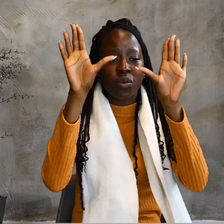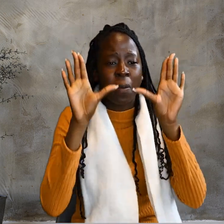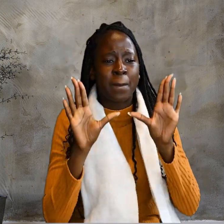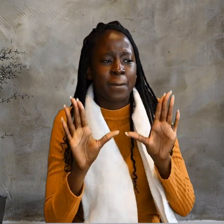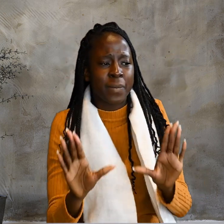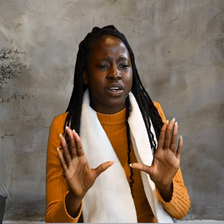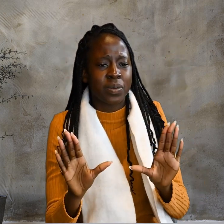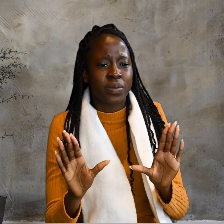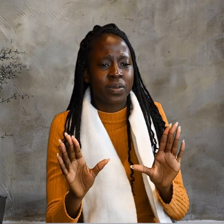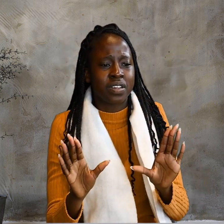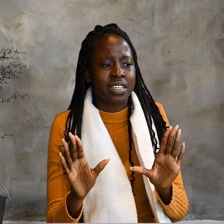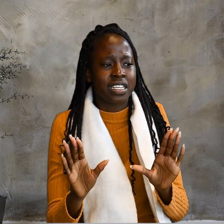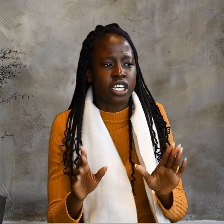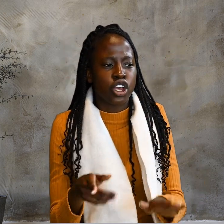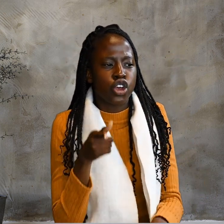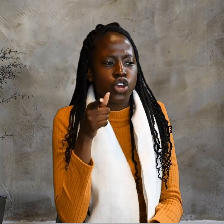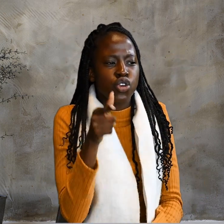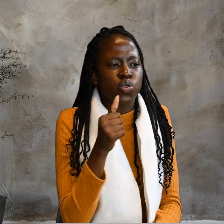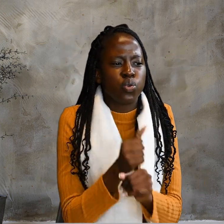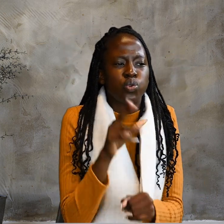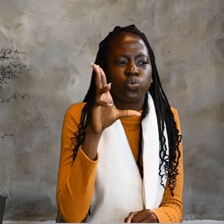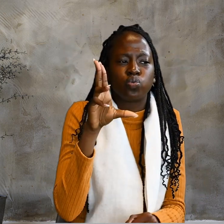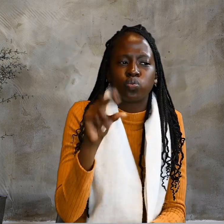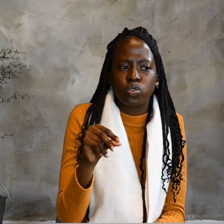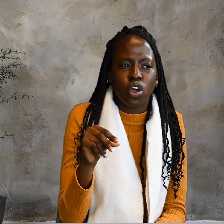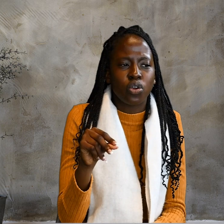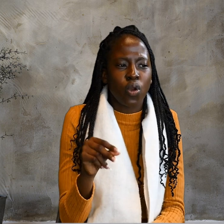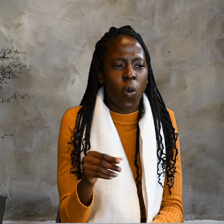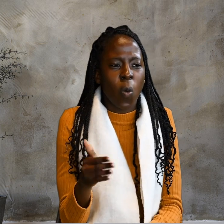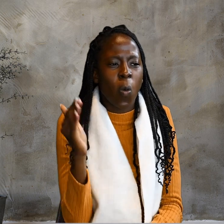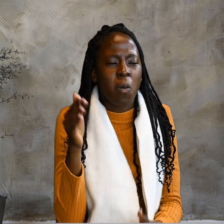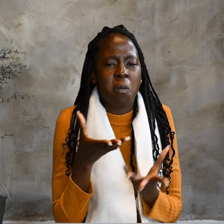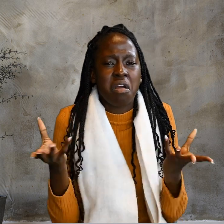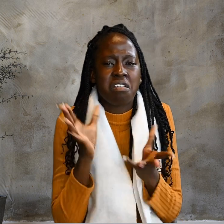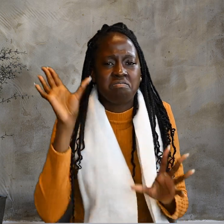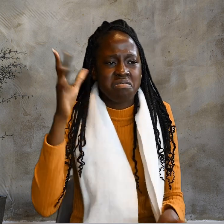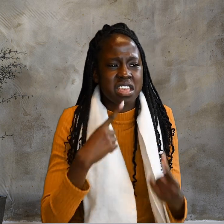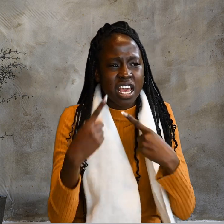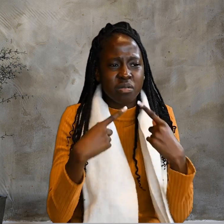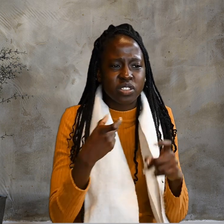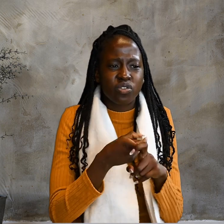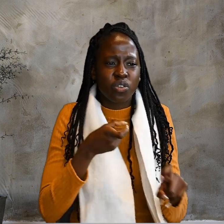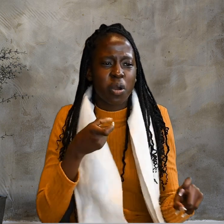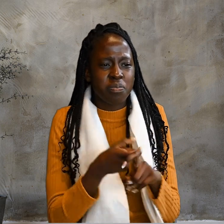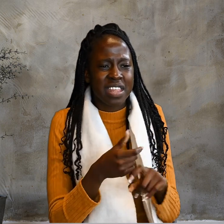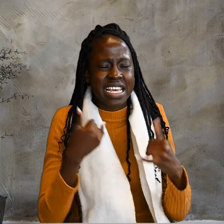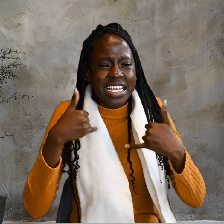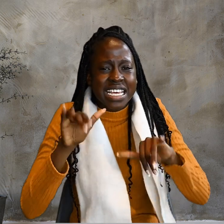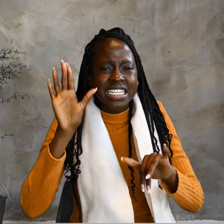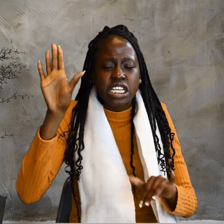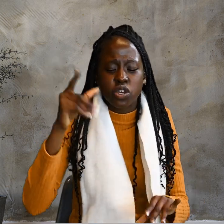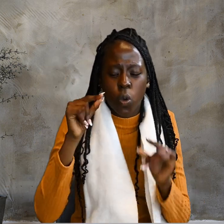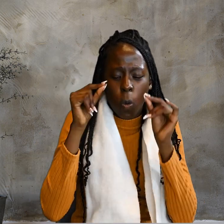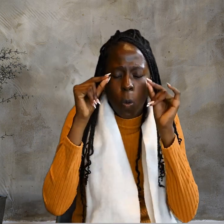irremarkable. You don't know where he comes from, yet he opened my eyes.